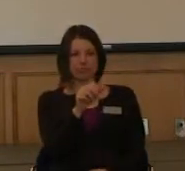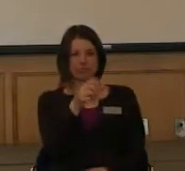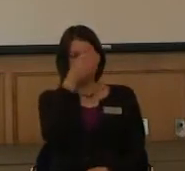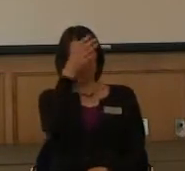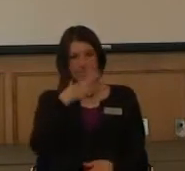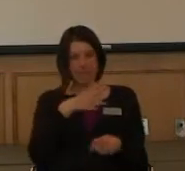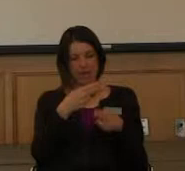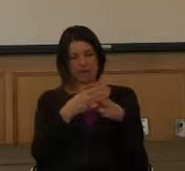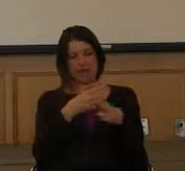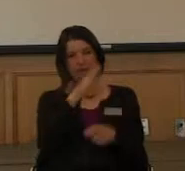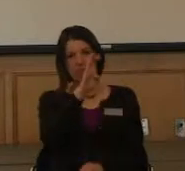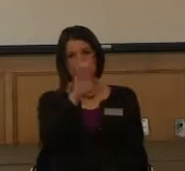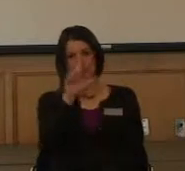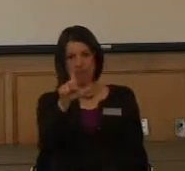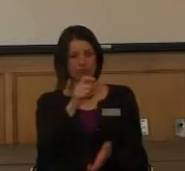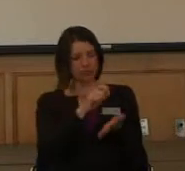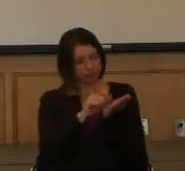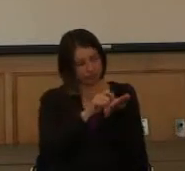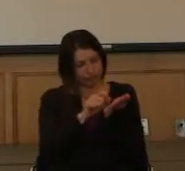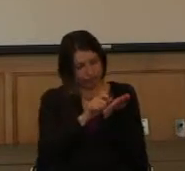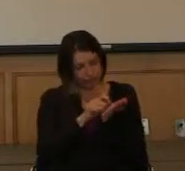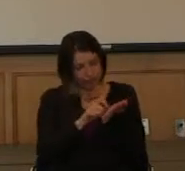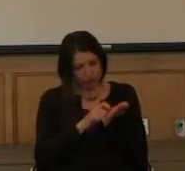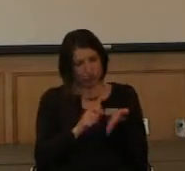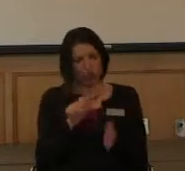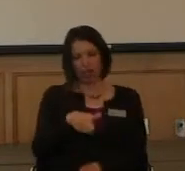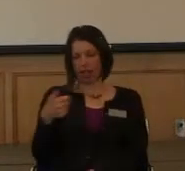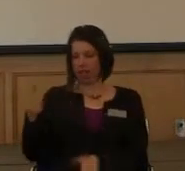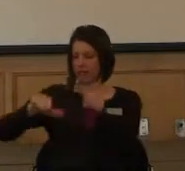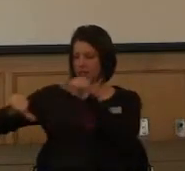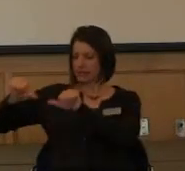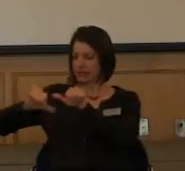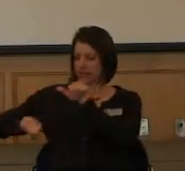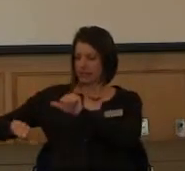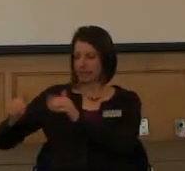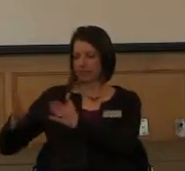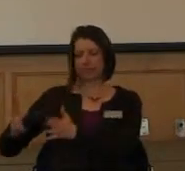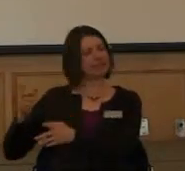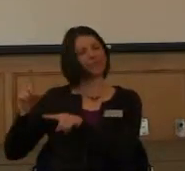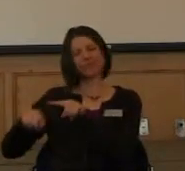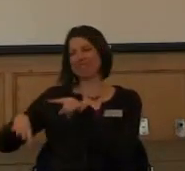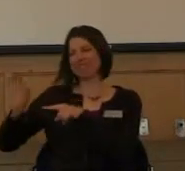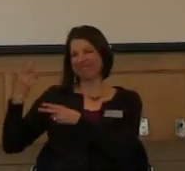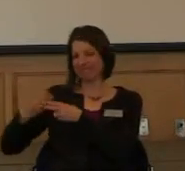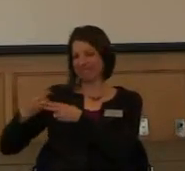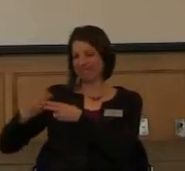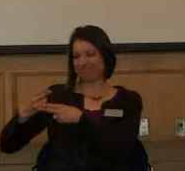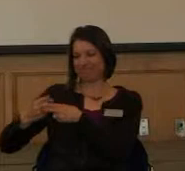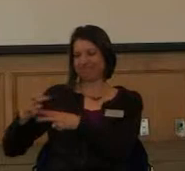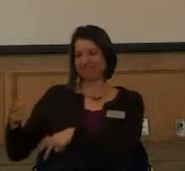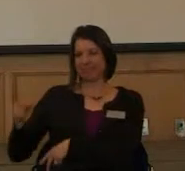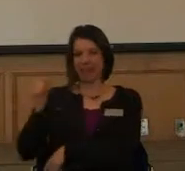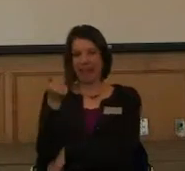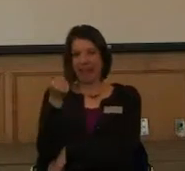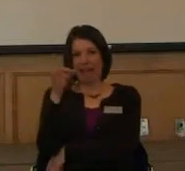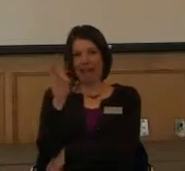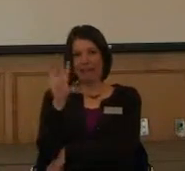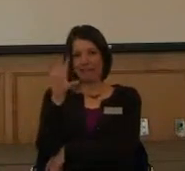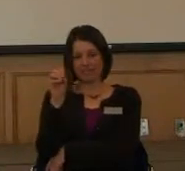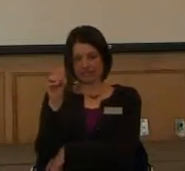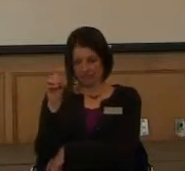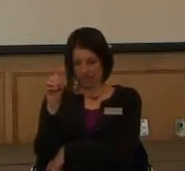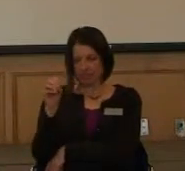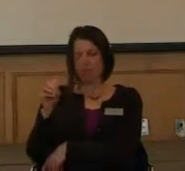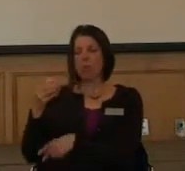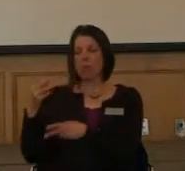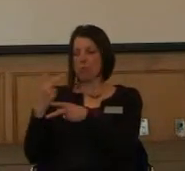of it six years later by a scientist whose name I couldn't find. In the 1850s, you started seeing